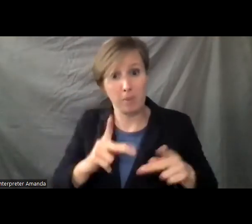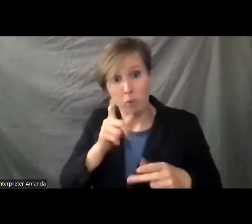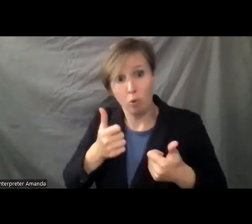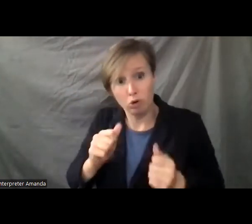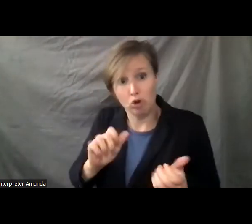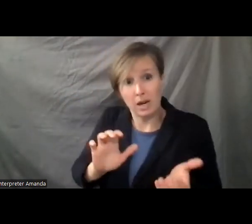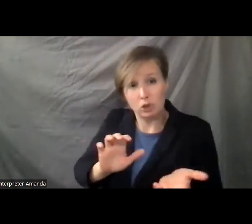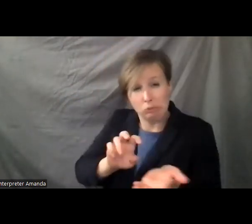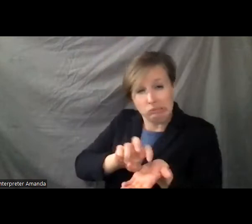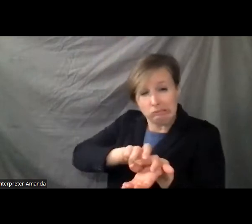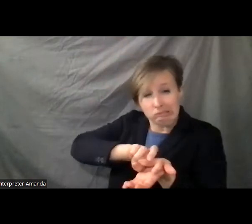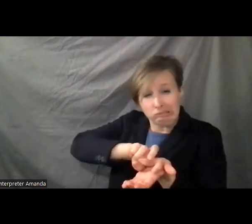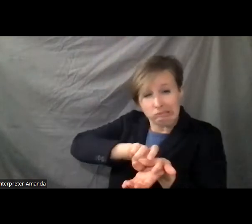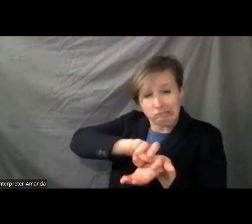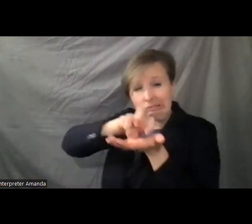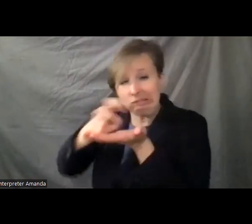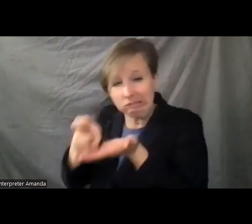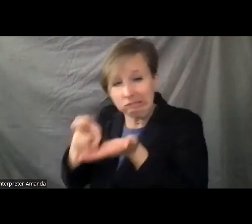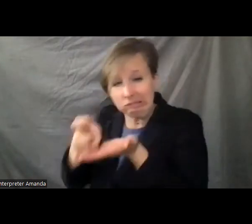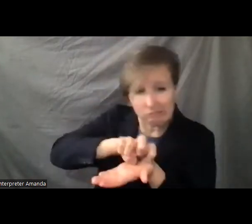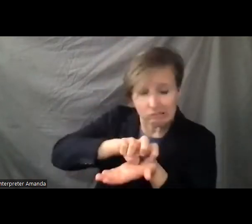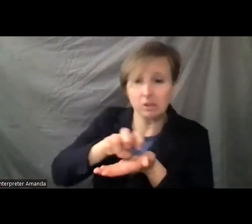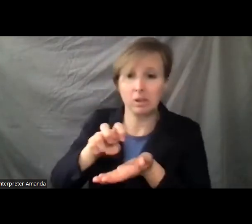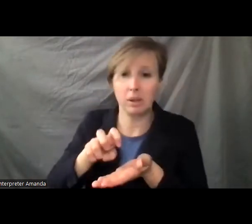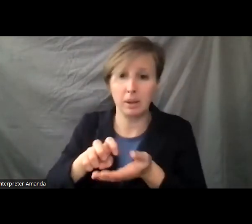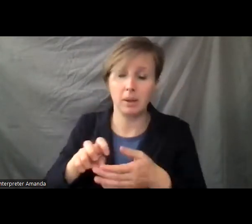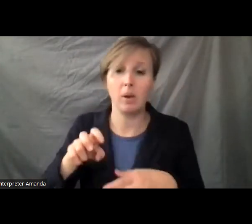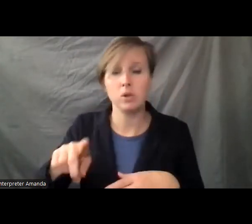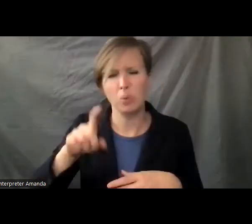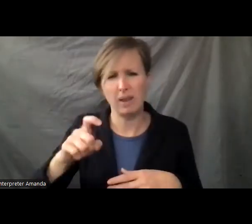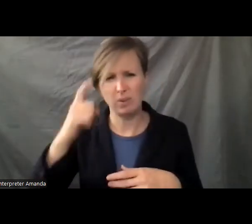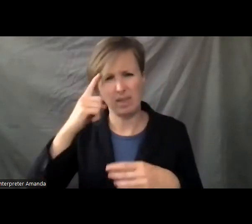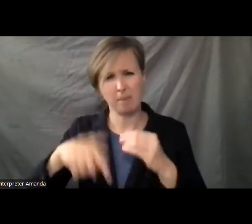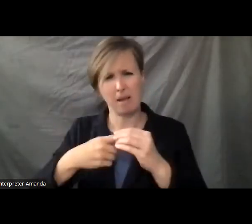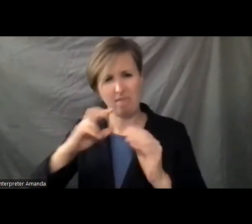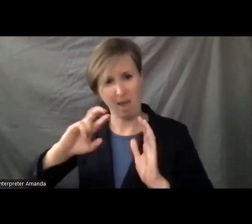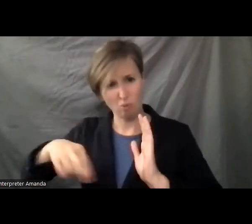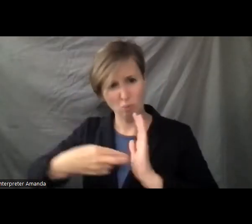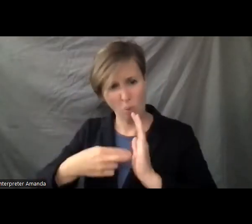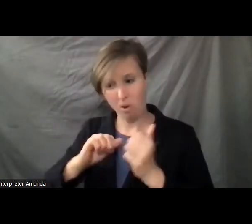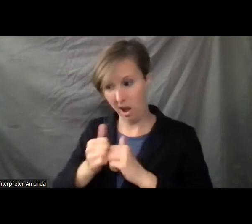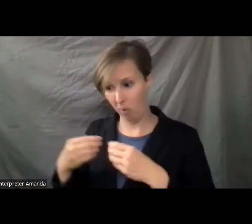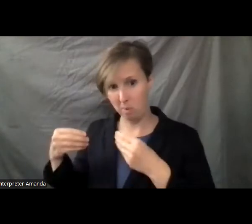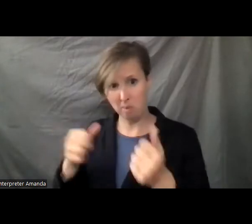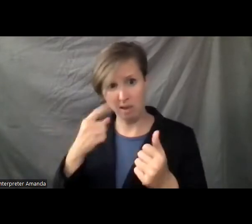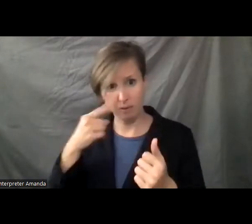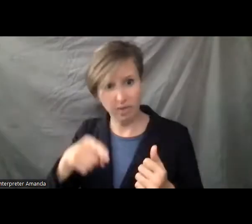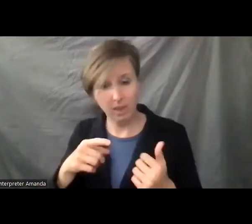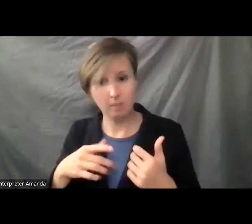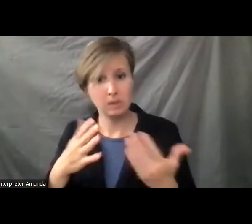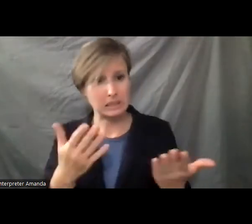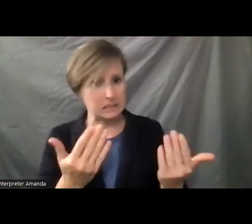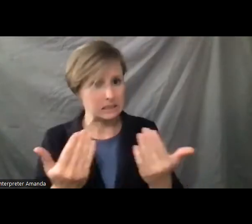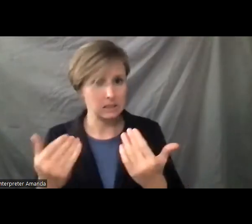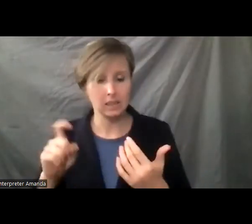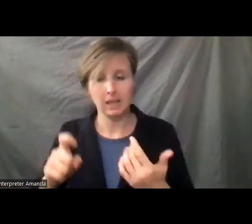we have to be thinking very constructively about the role of the caregiver and how we pay for them in order to have them available for